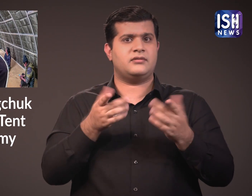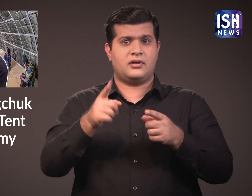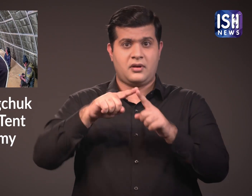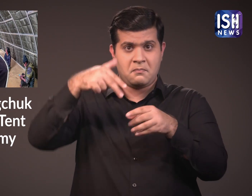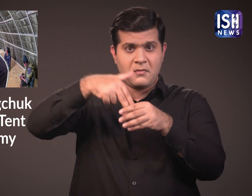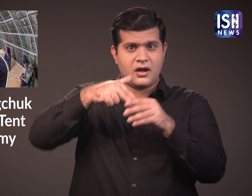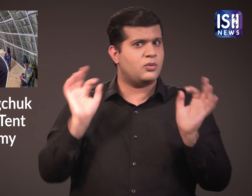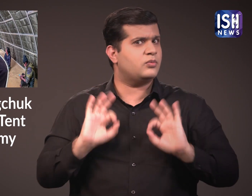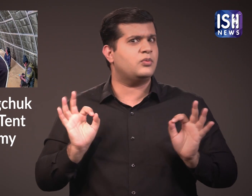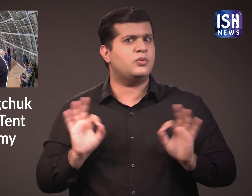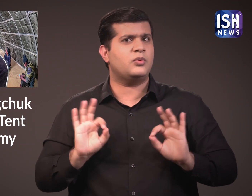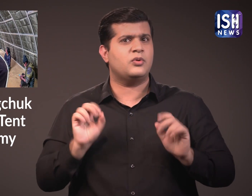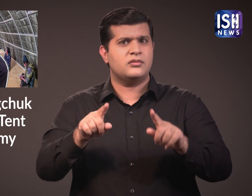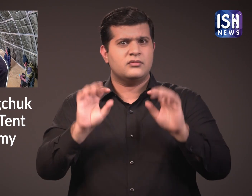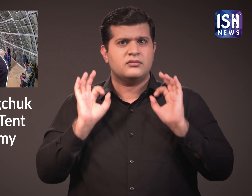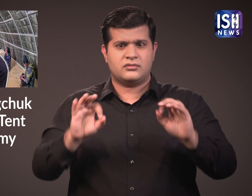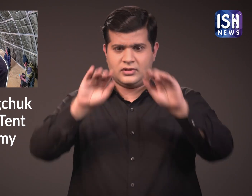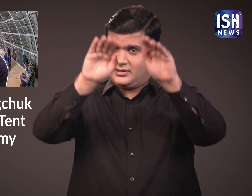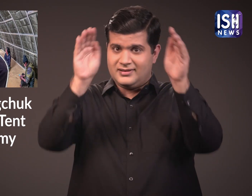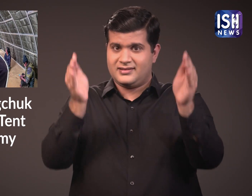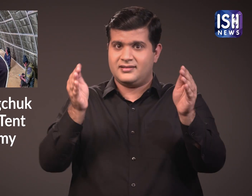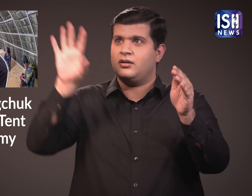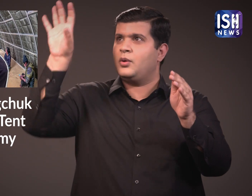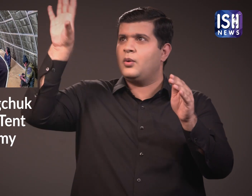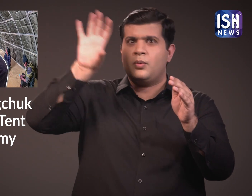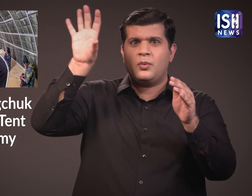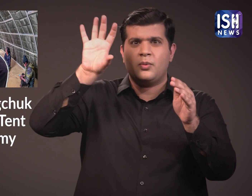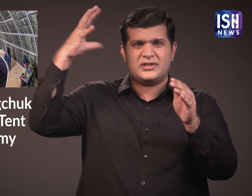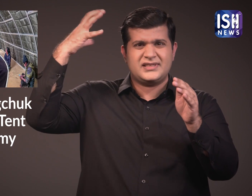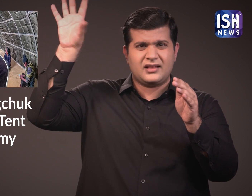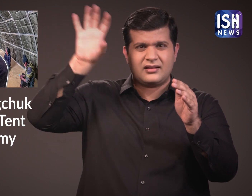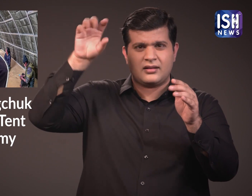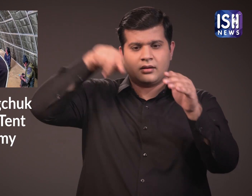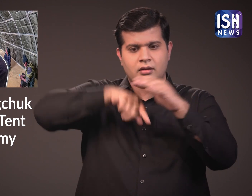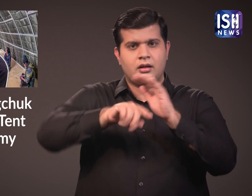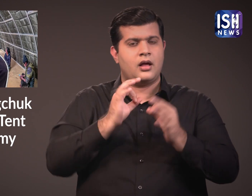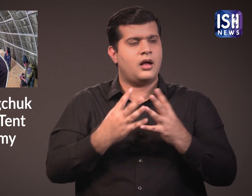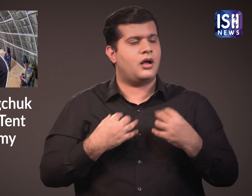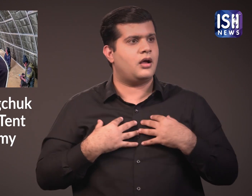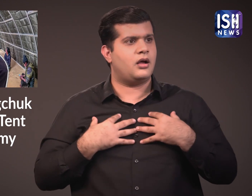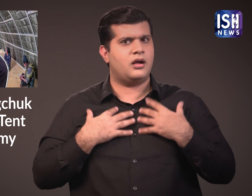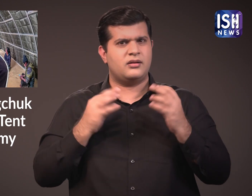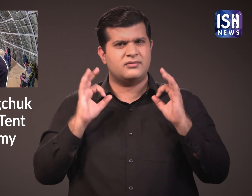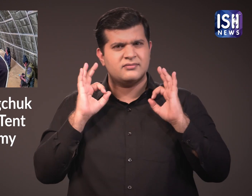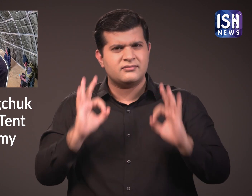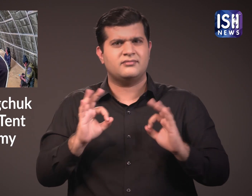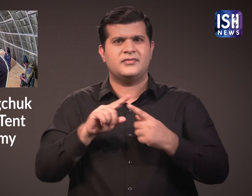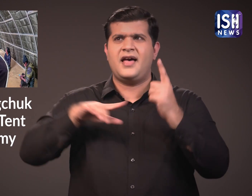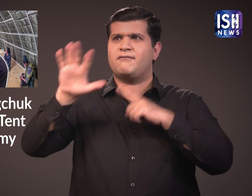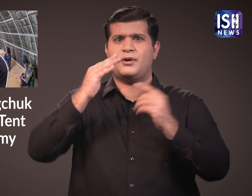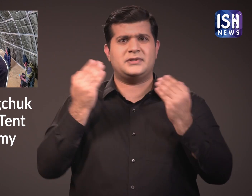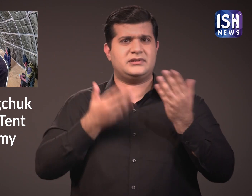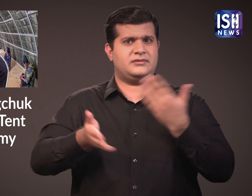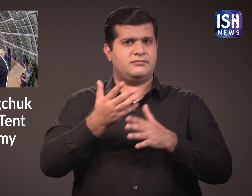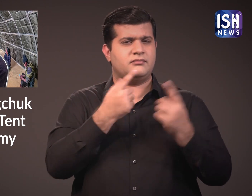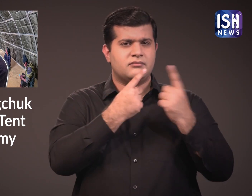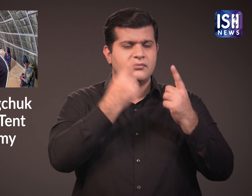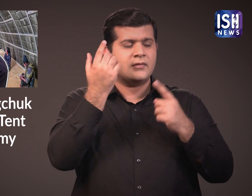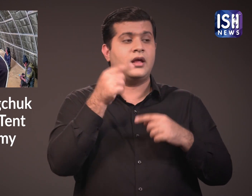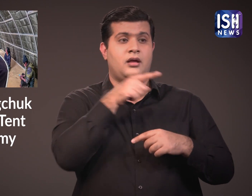As this tent protects the environment and does not require any fuel. It is safe for the environment as it only uses sun's